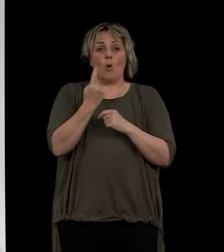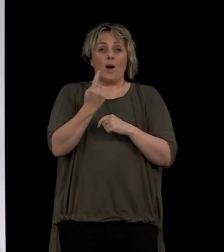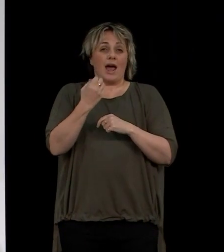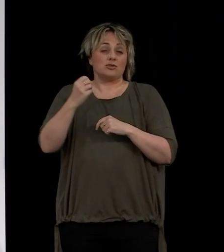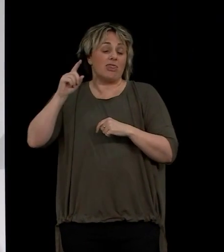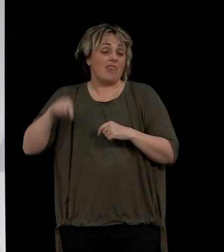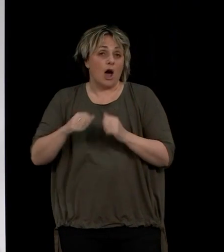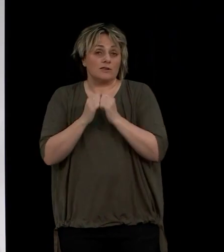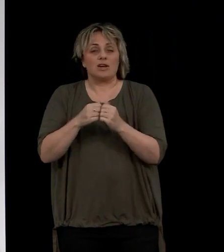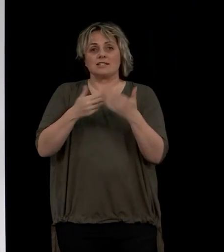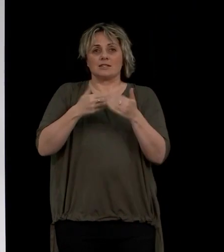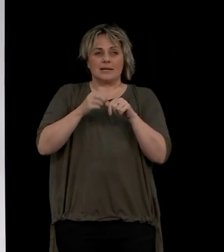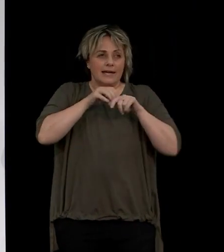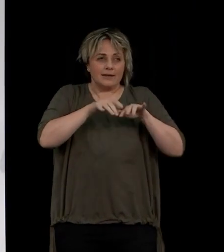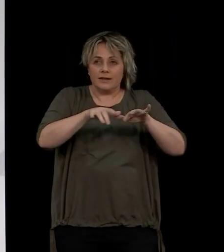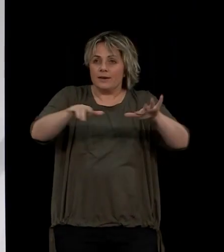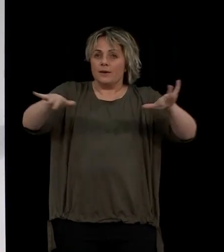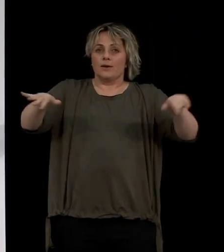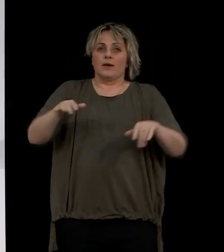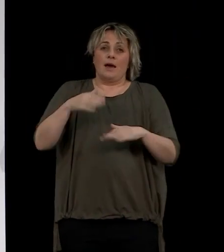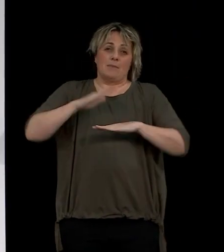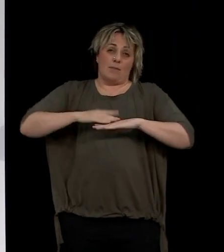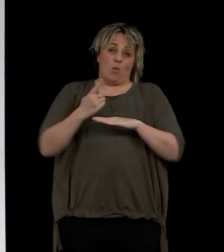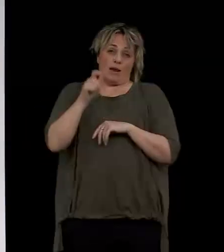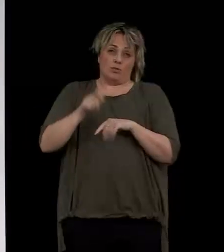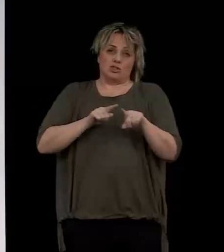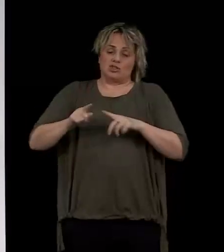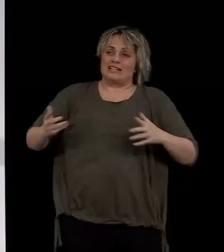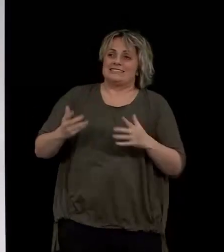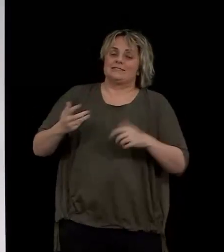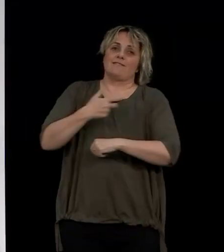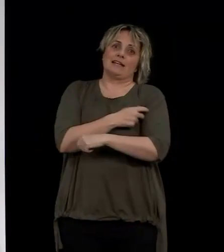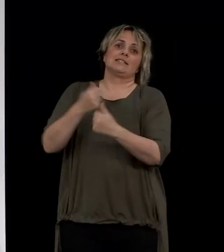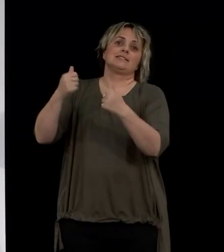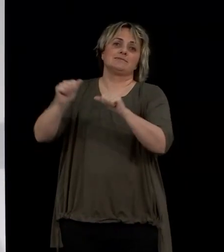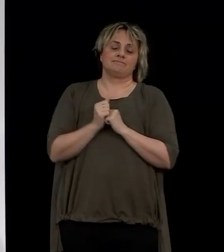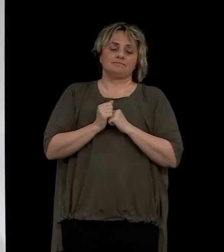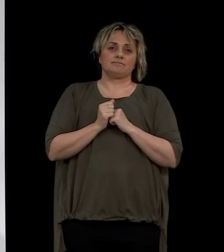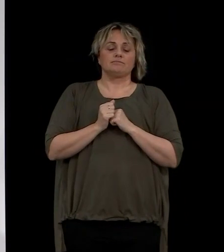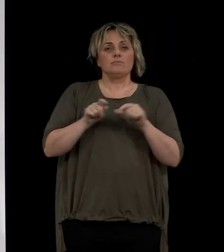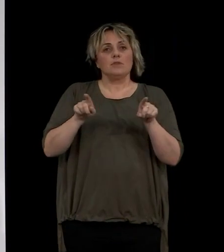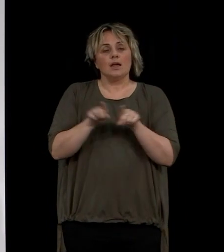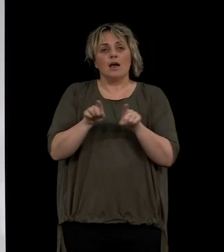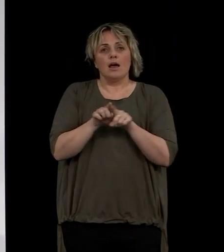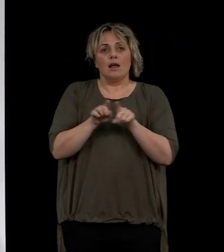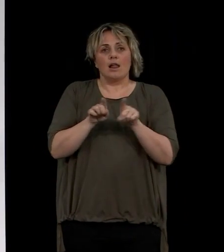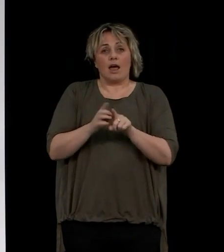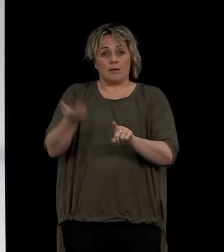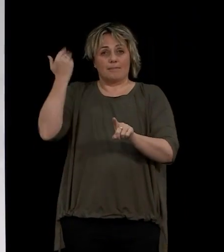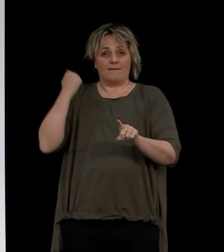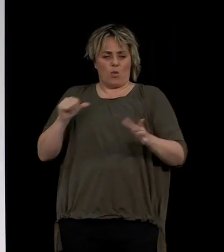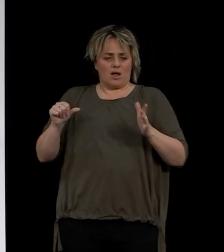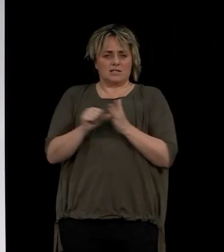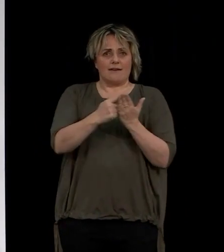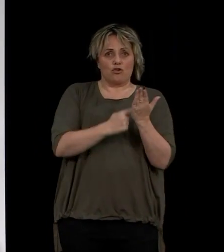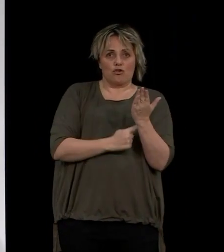we can each help encourage at least one other person to get vaccinated and every vaccine counts. Just like our hard and early work helped to stamp out